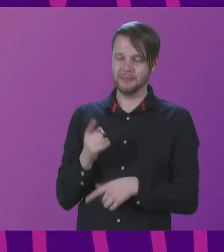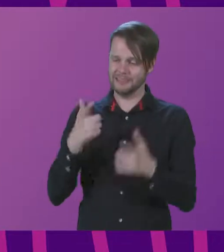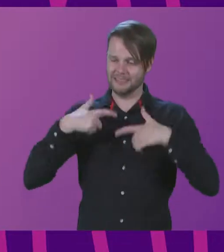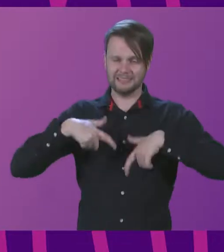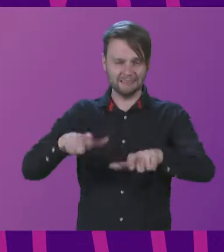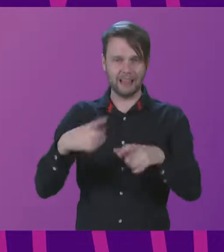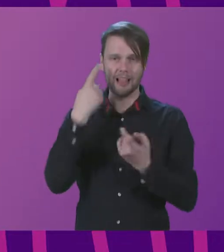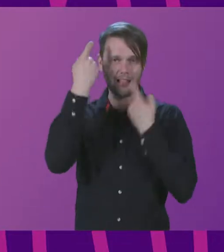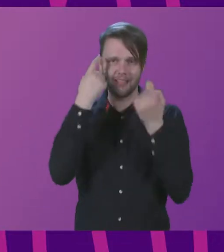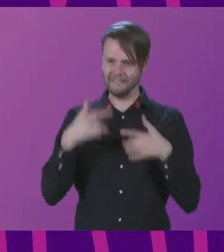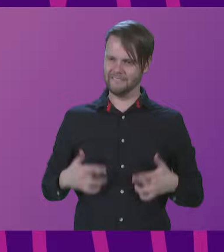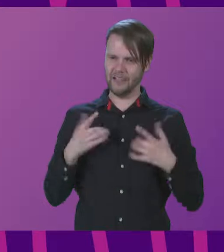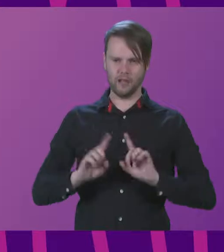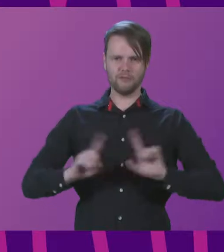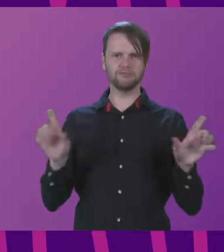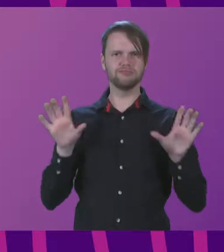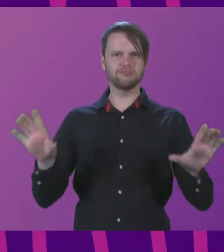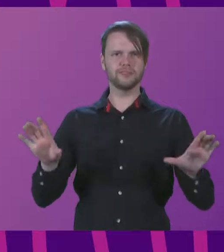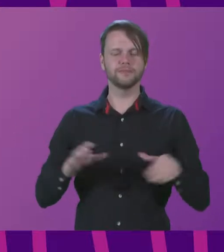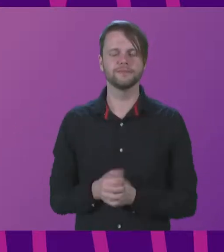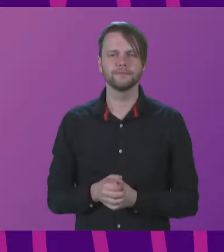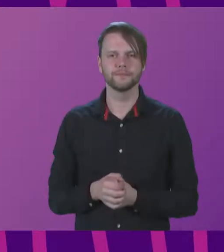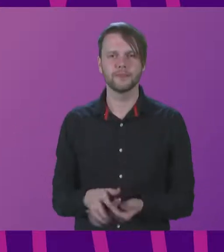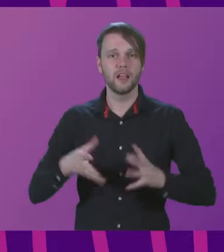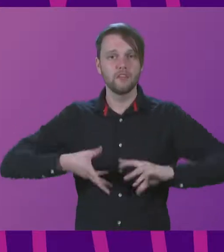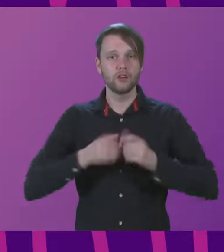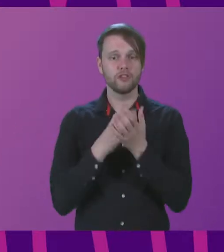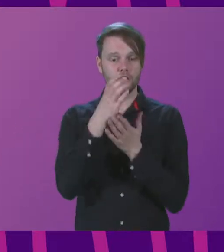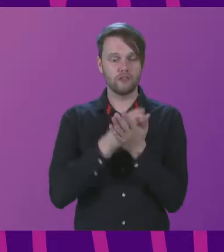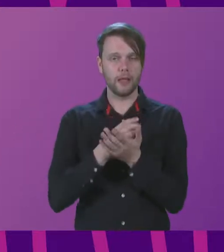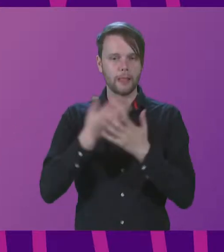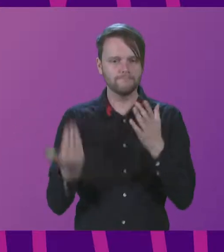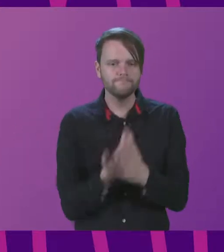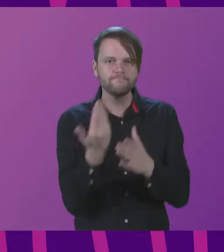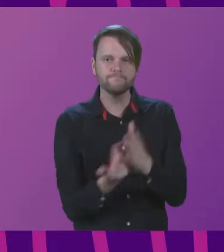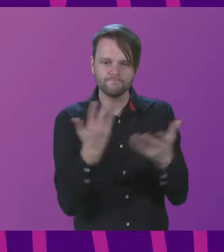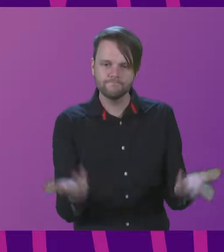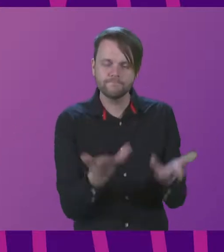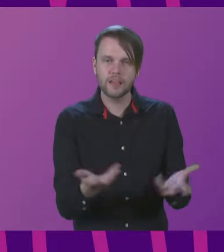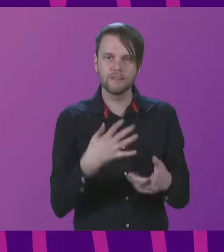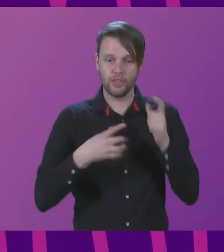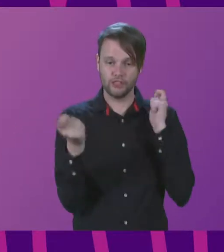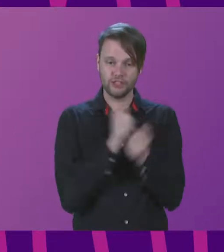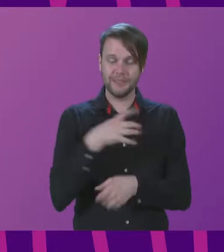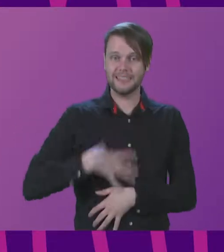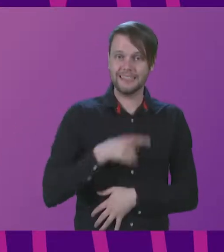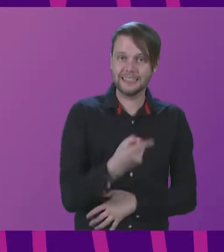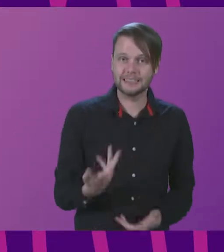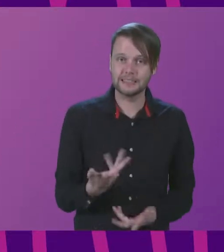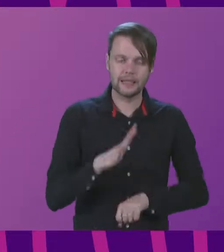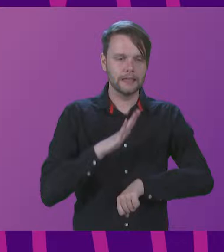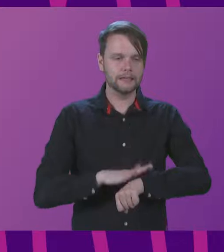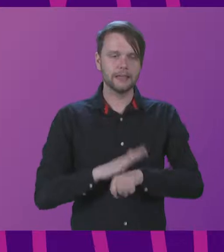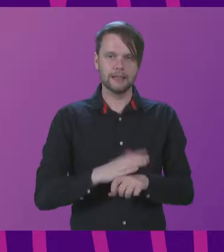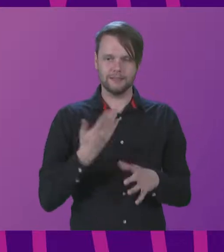outdated thinking. For a creative curriculum to thrive and bring about the change we need, it's time to